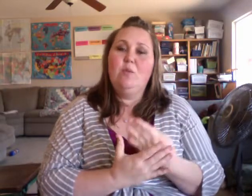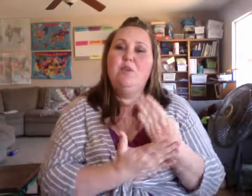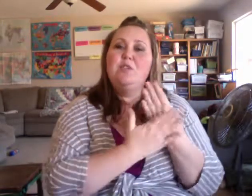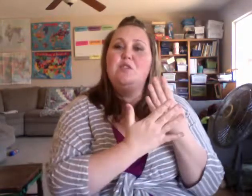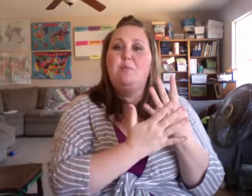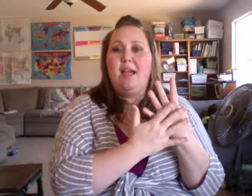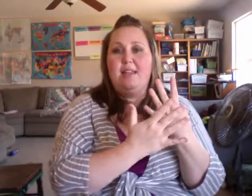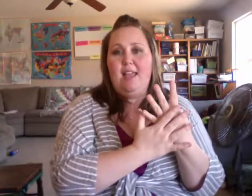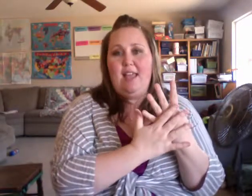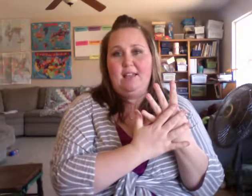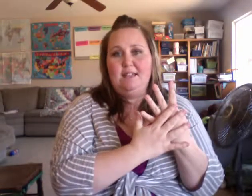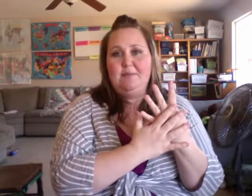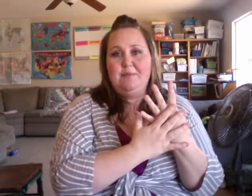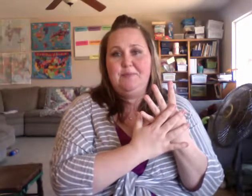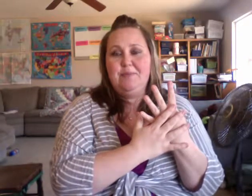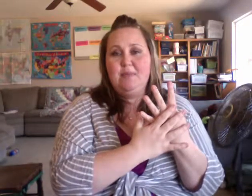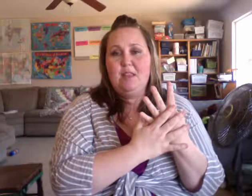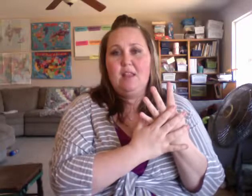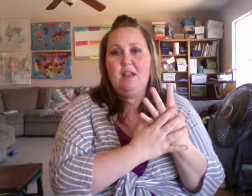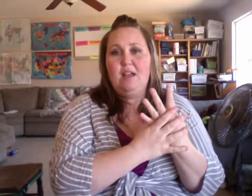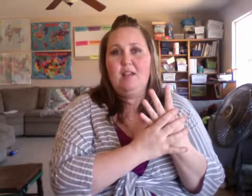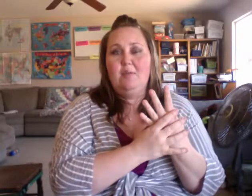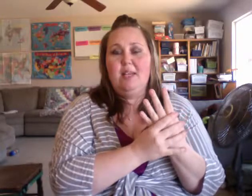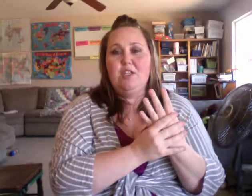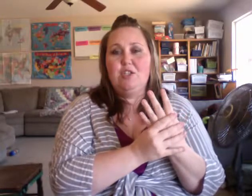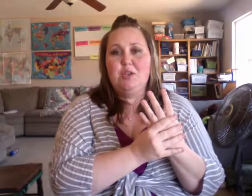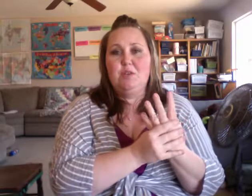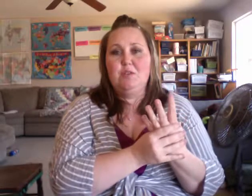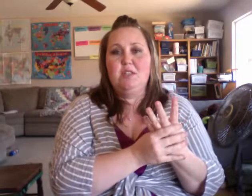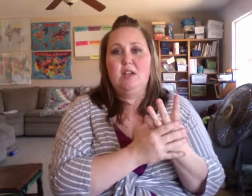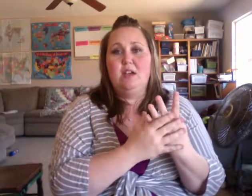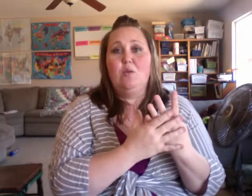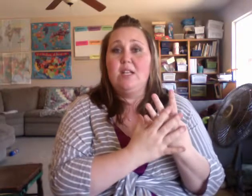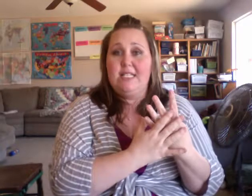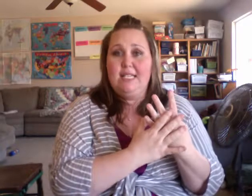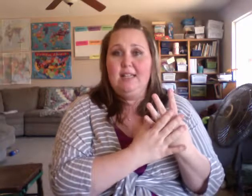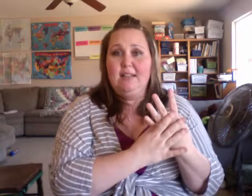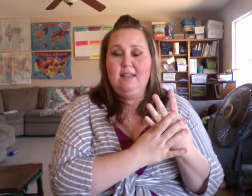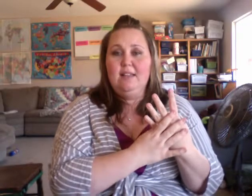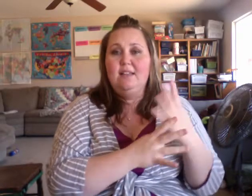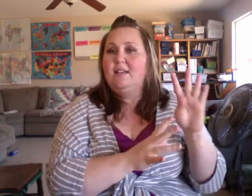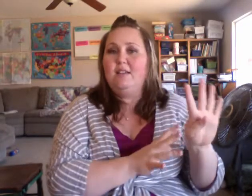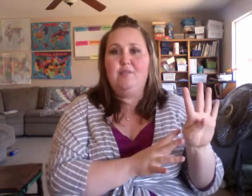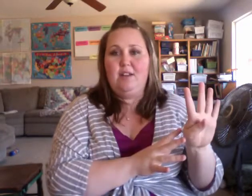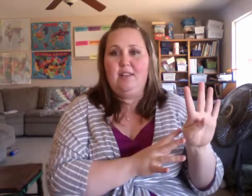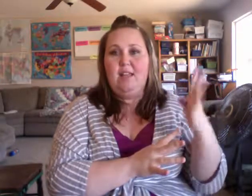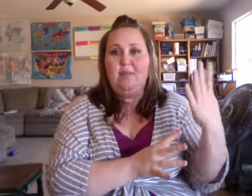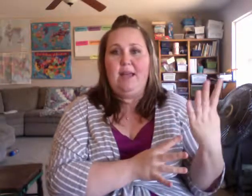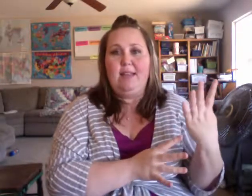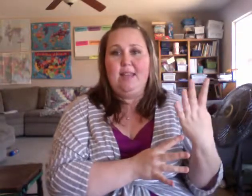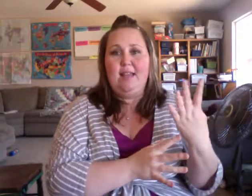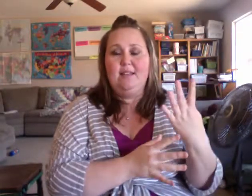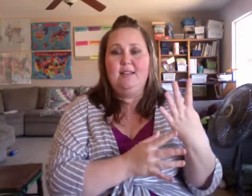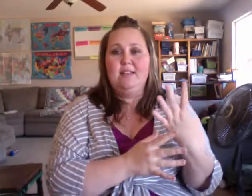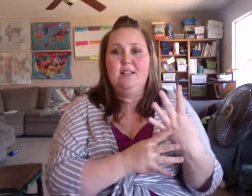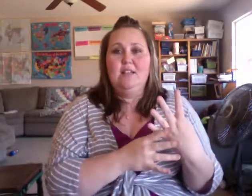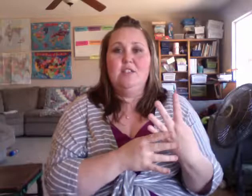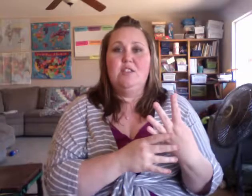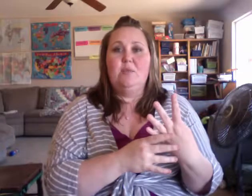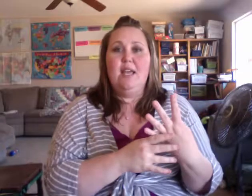we always do the back of the hand. It shows quantity. Not the front of the hand. The back of the hand. So, we